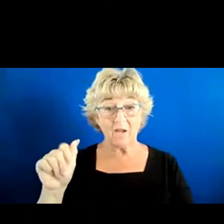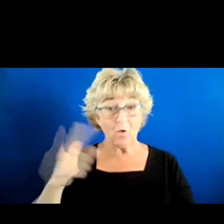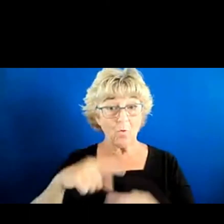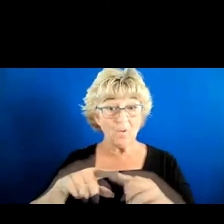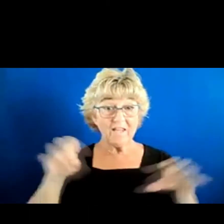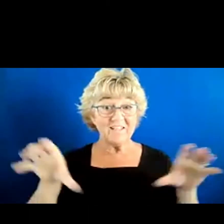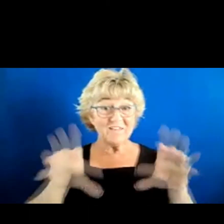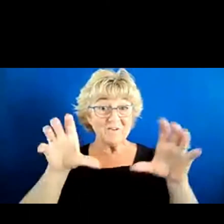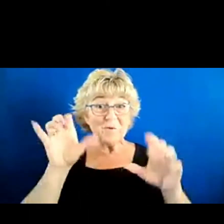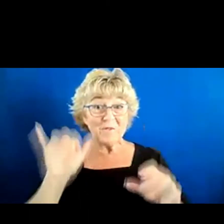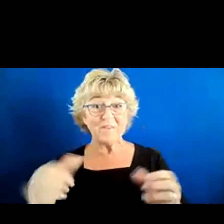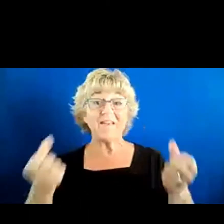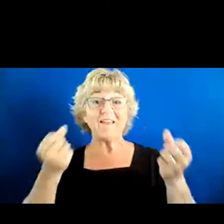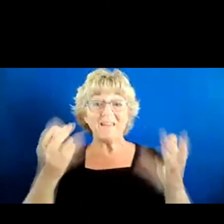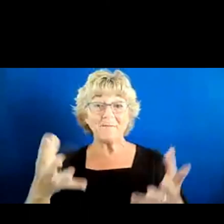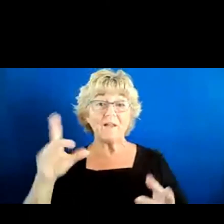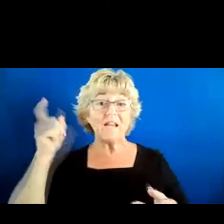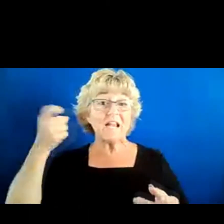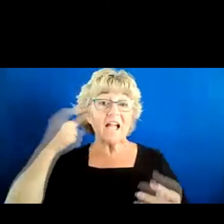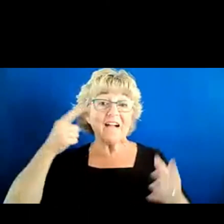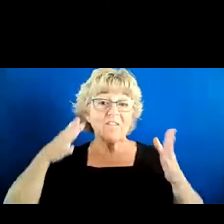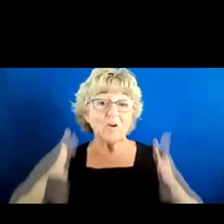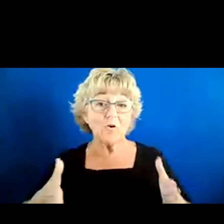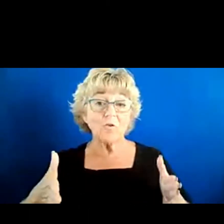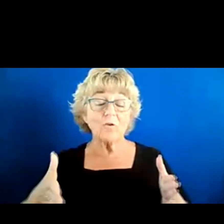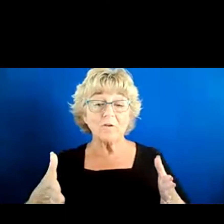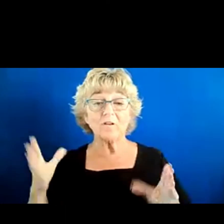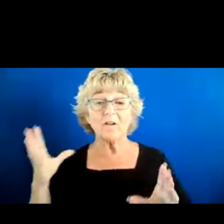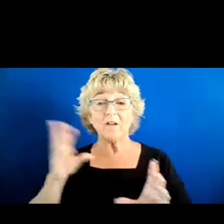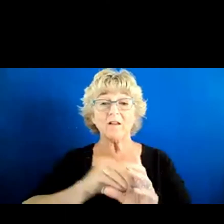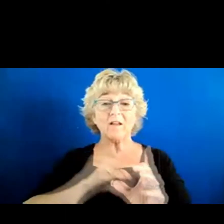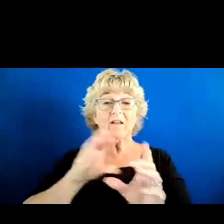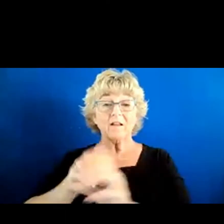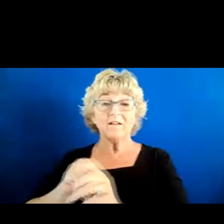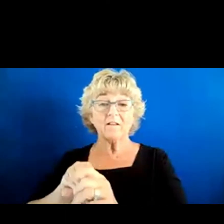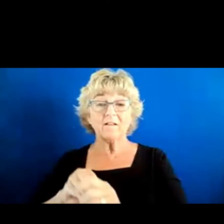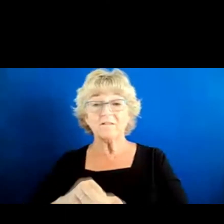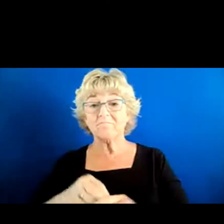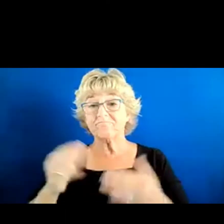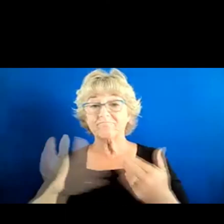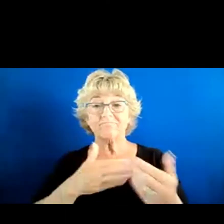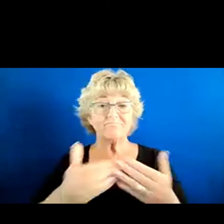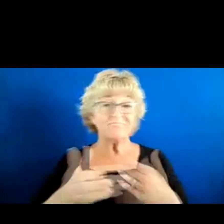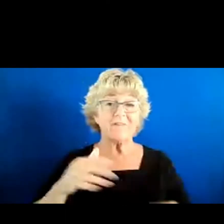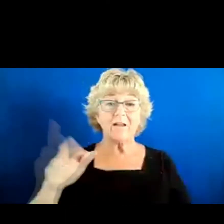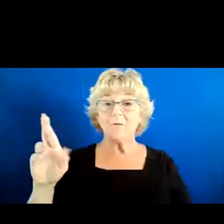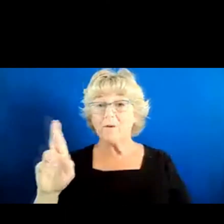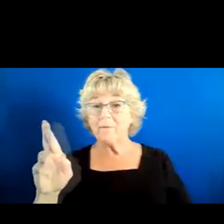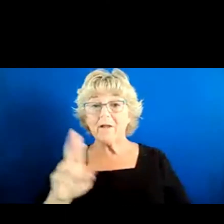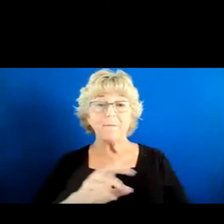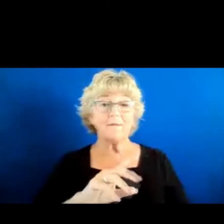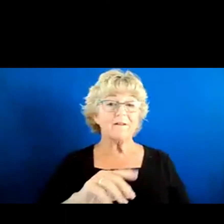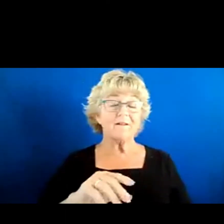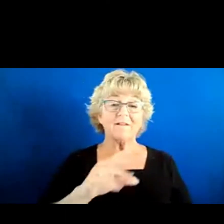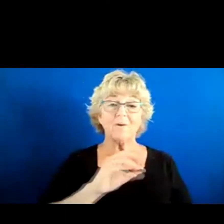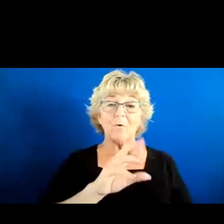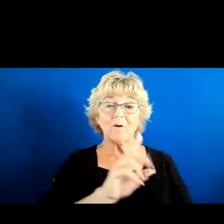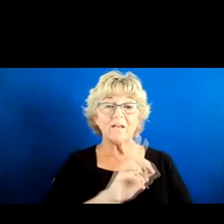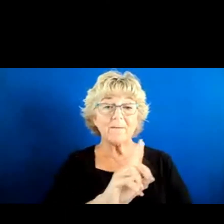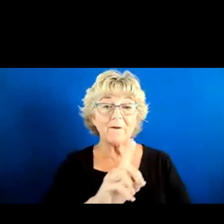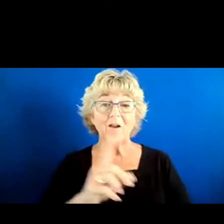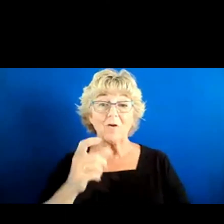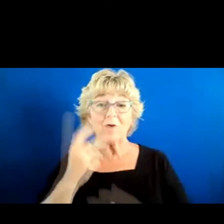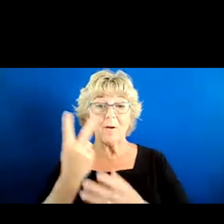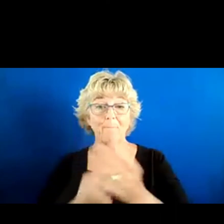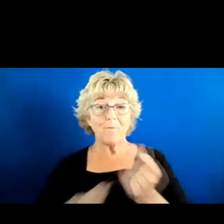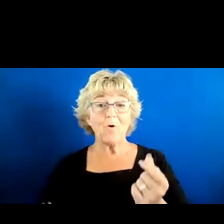that, a number of governors engaged, and it was bipartisan. There were certainly Republican and Democratic governors who got excited